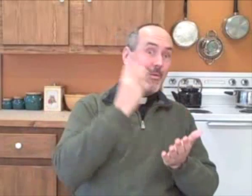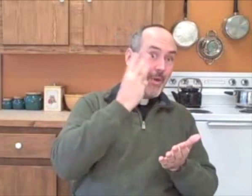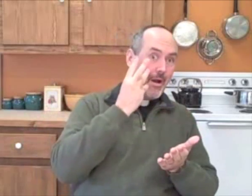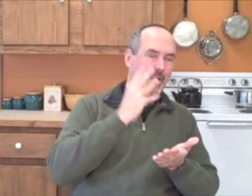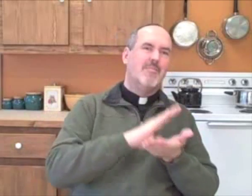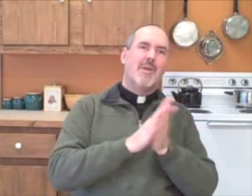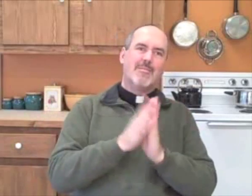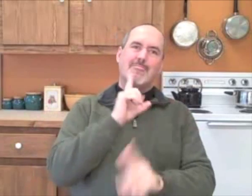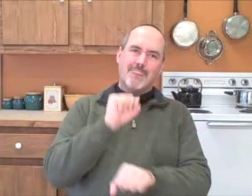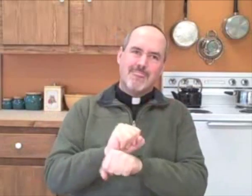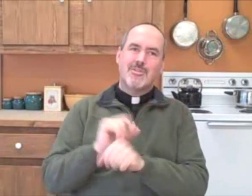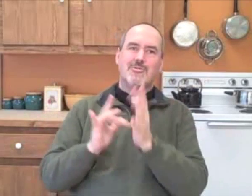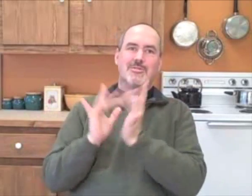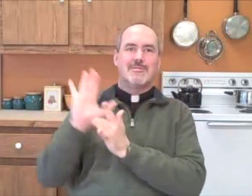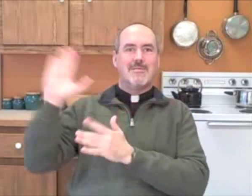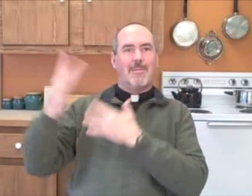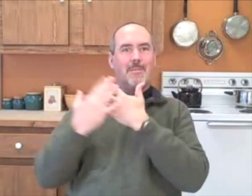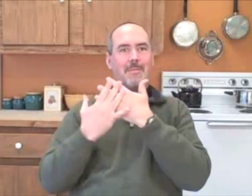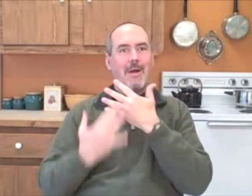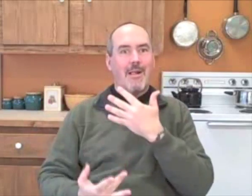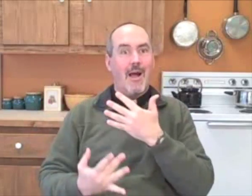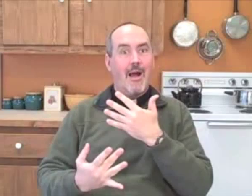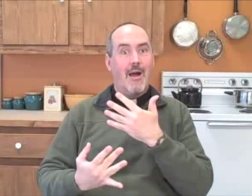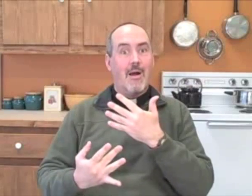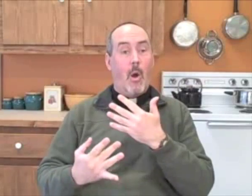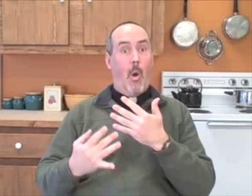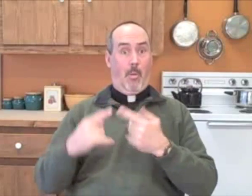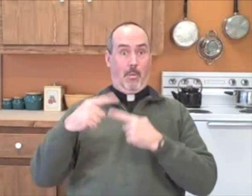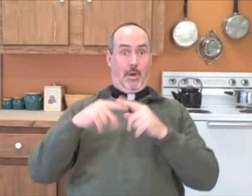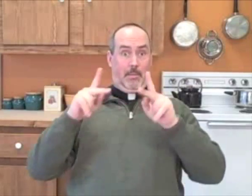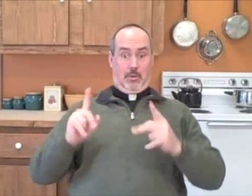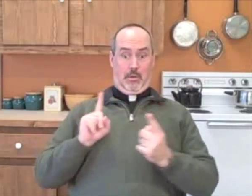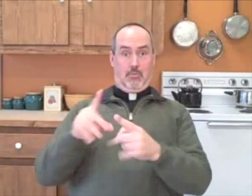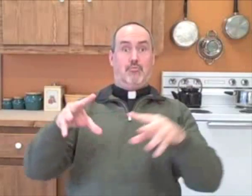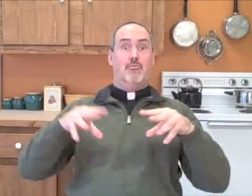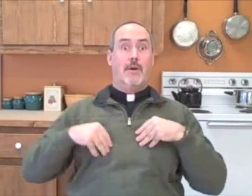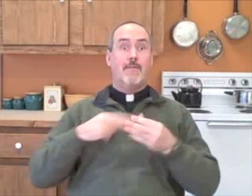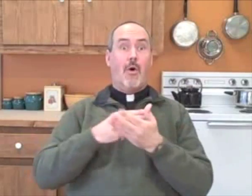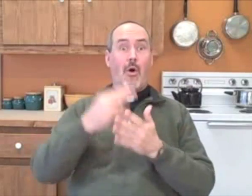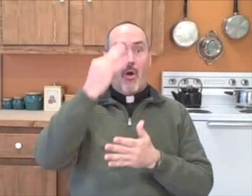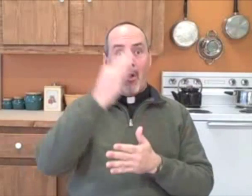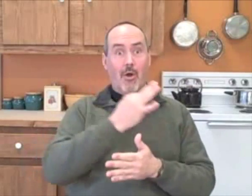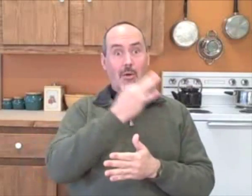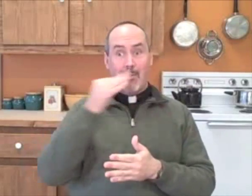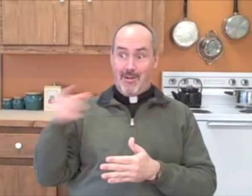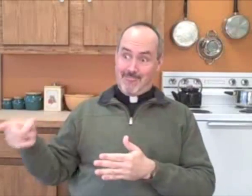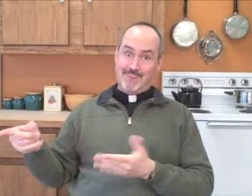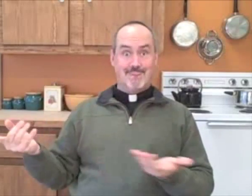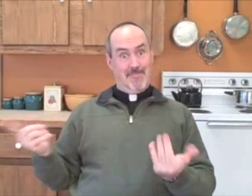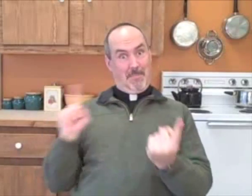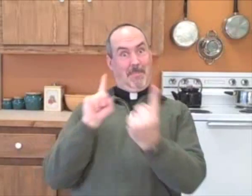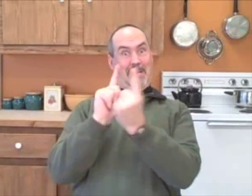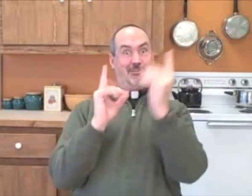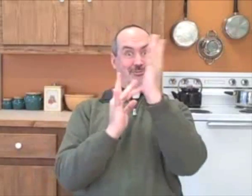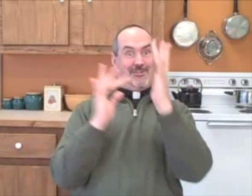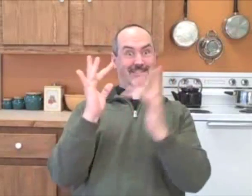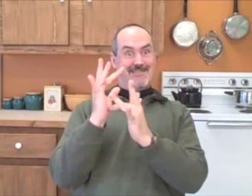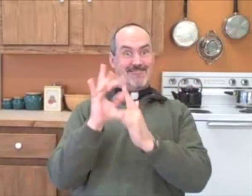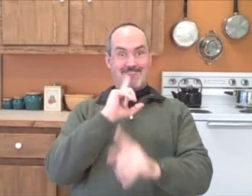that is Christ's blood. When we're accepting communion, we are meeting Jesus. He is with us. He comes into us.